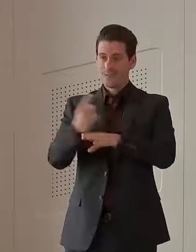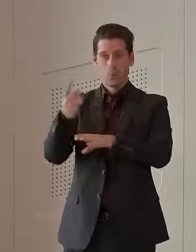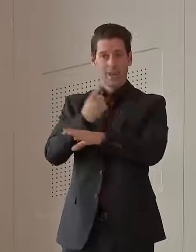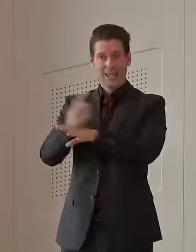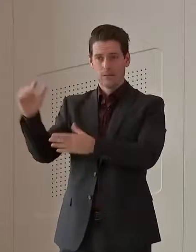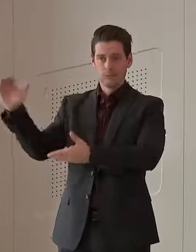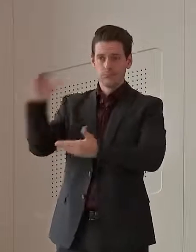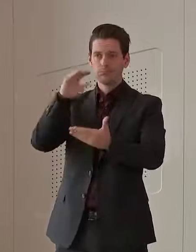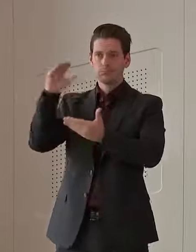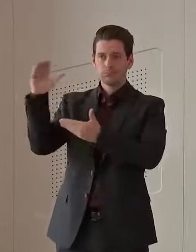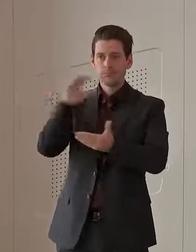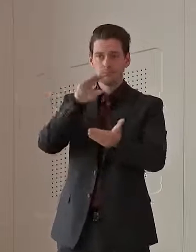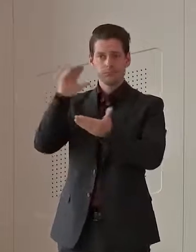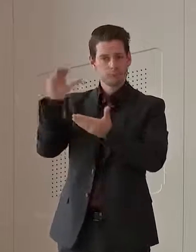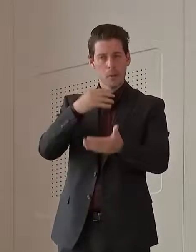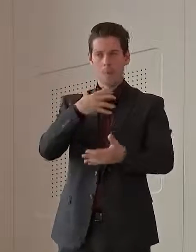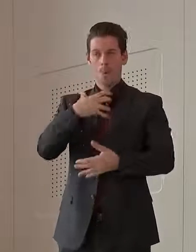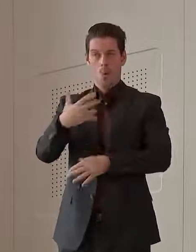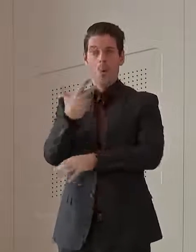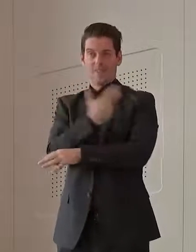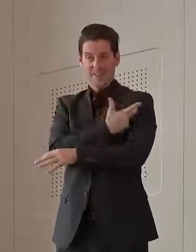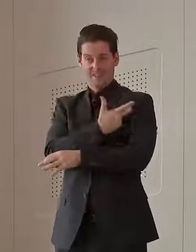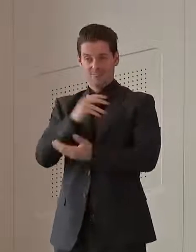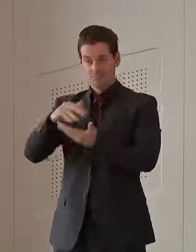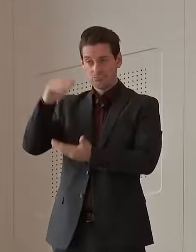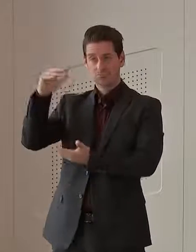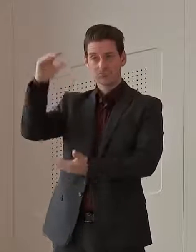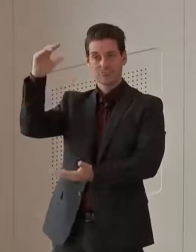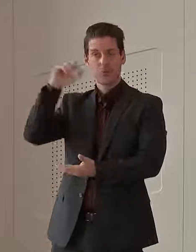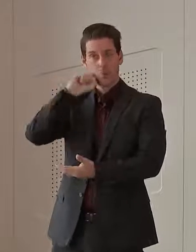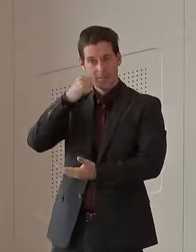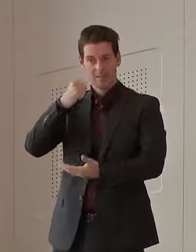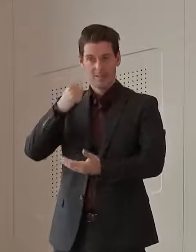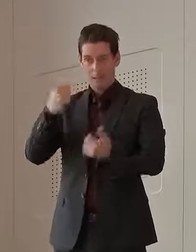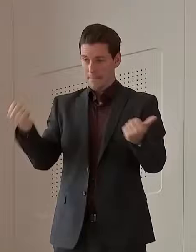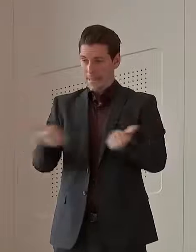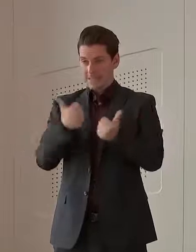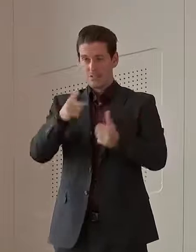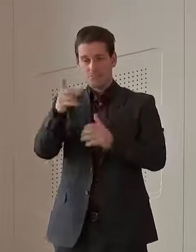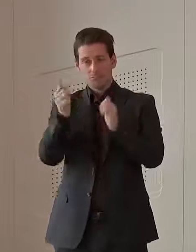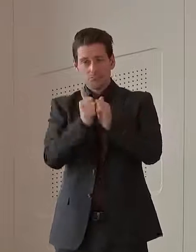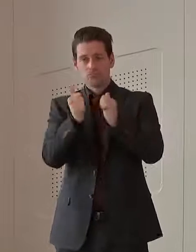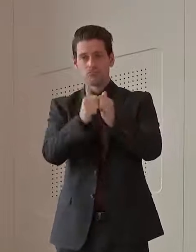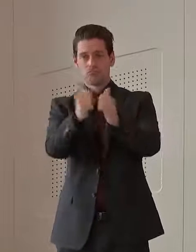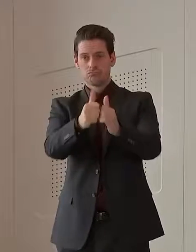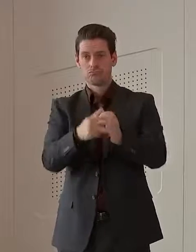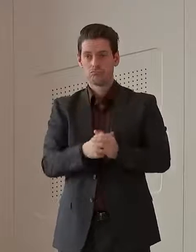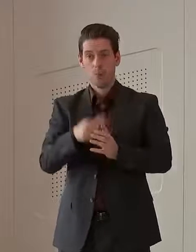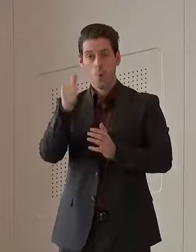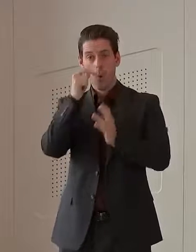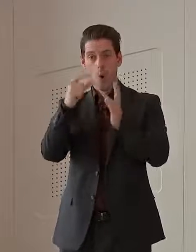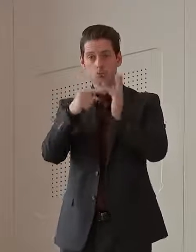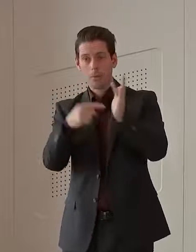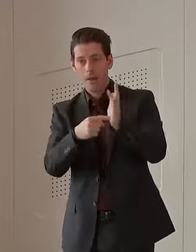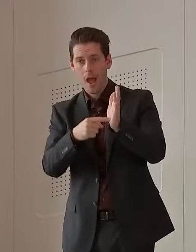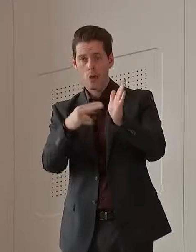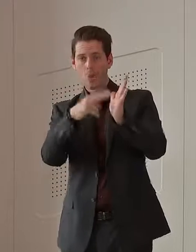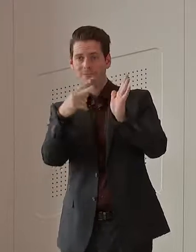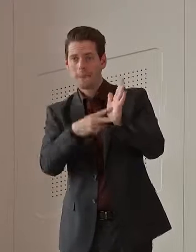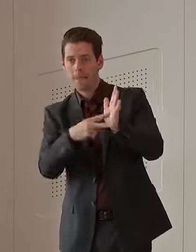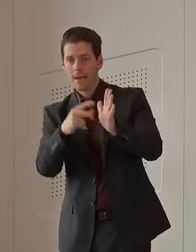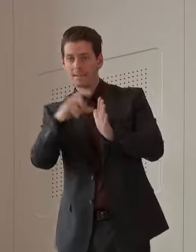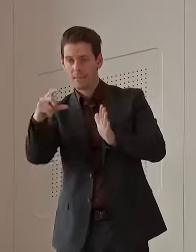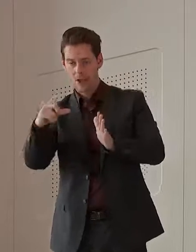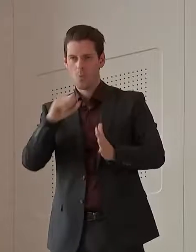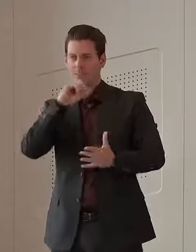now, and that will only continue to grow as we move forward to October, November and the end of the year. We are seeing